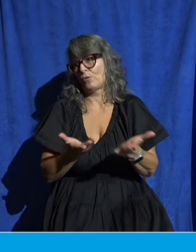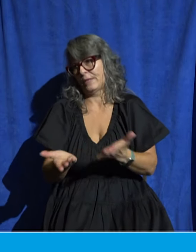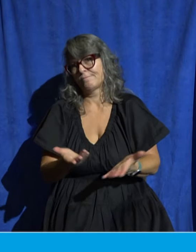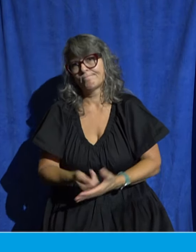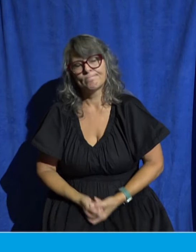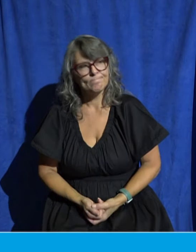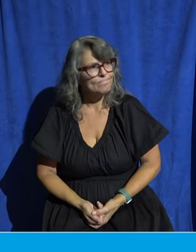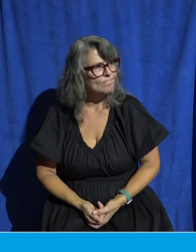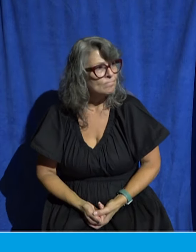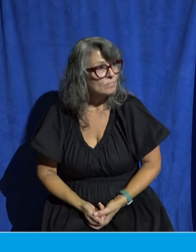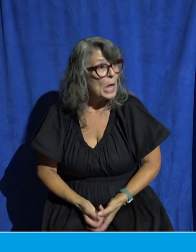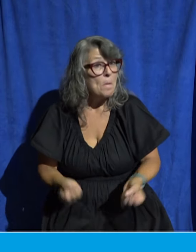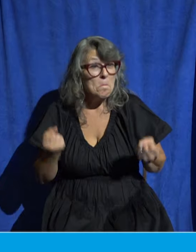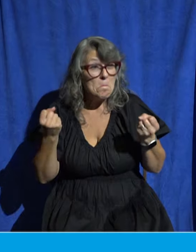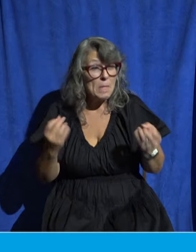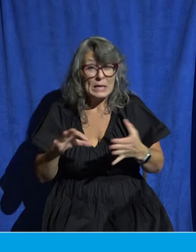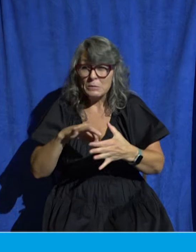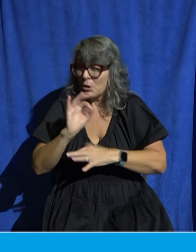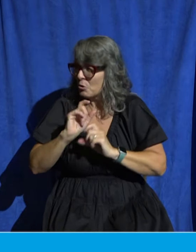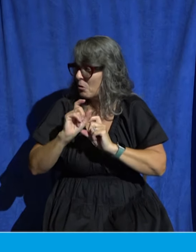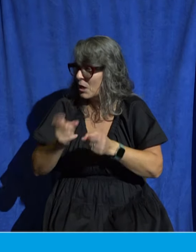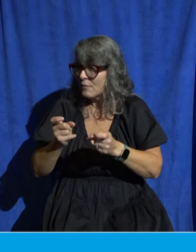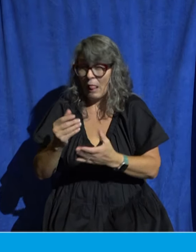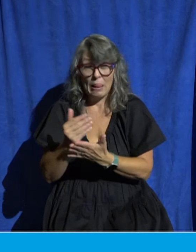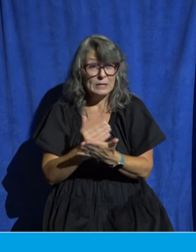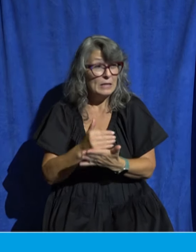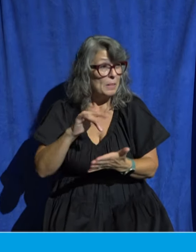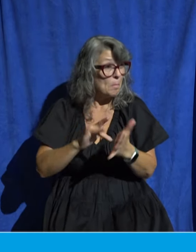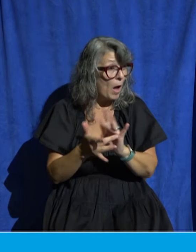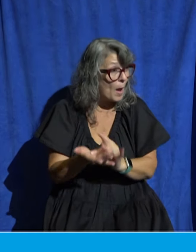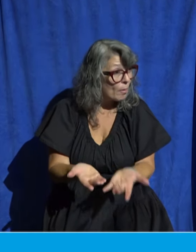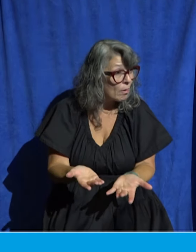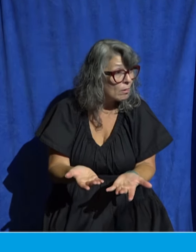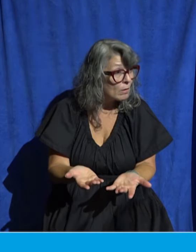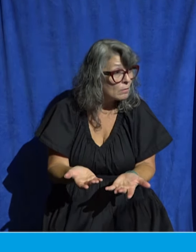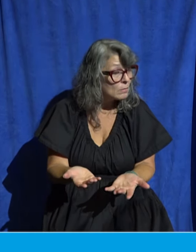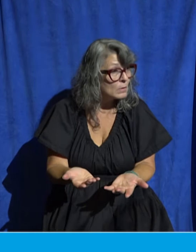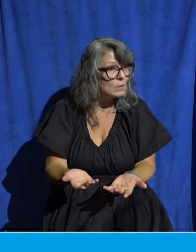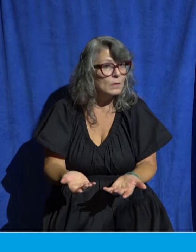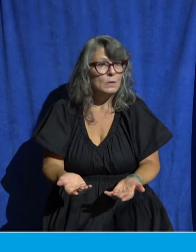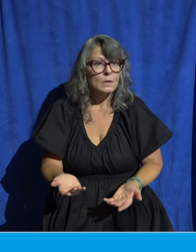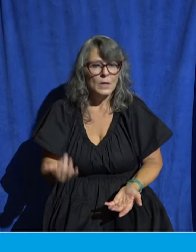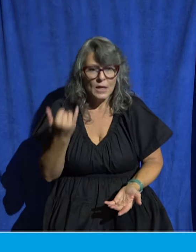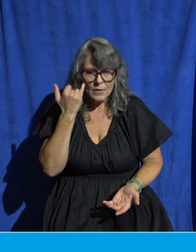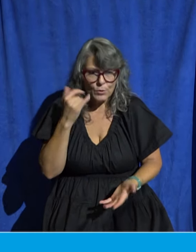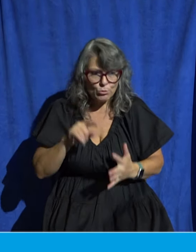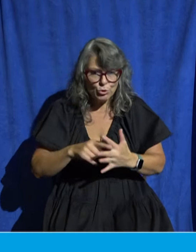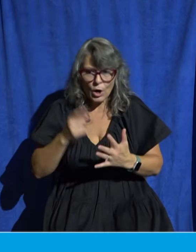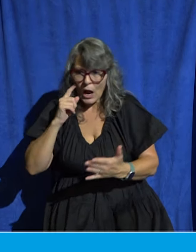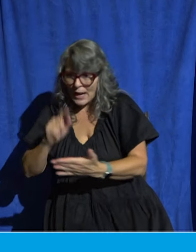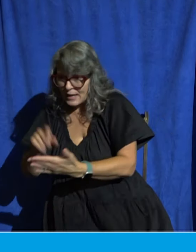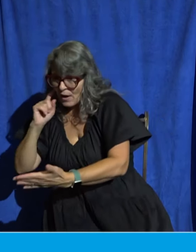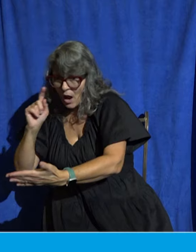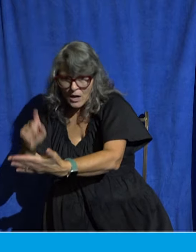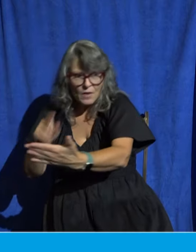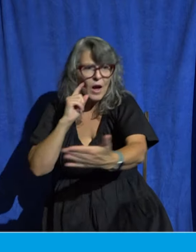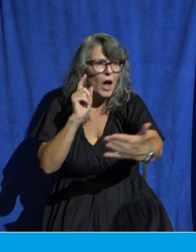many of the spiritual gifts that are listed in the Bible as you start to identify them you begin to notice that most of those gifts